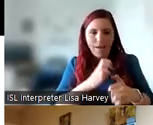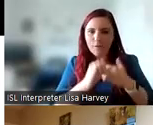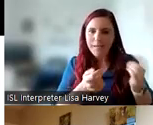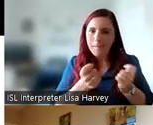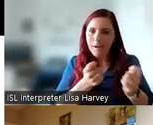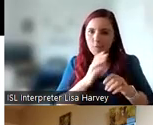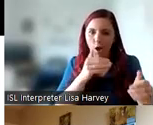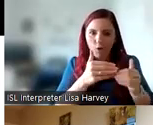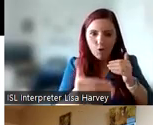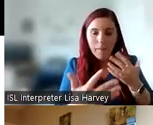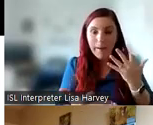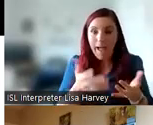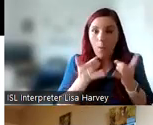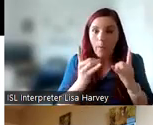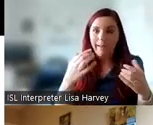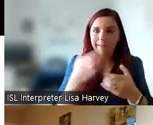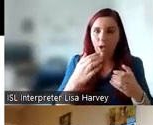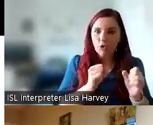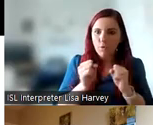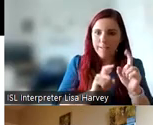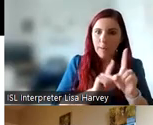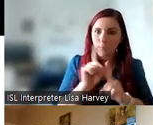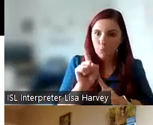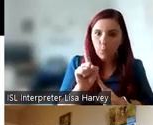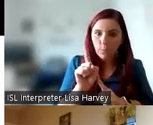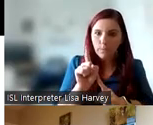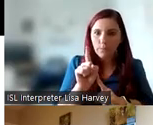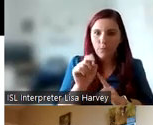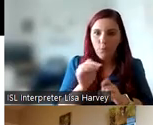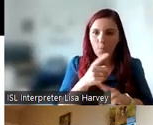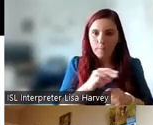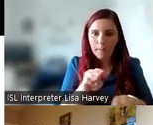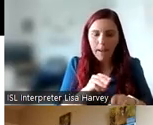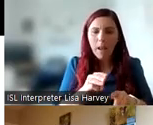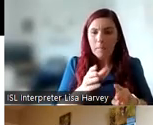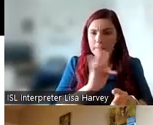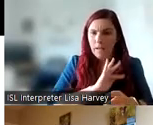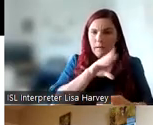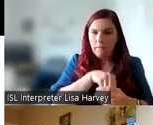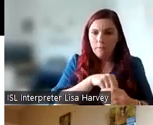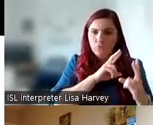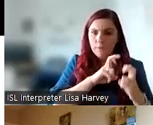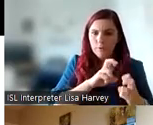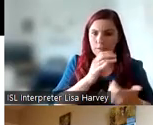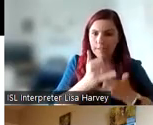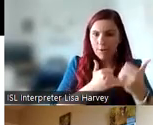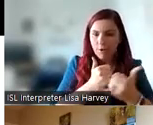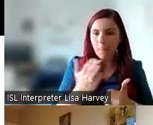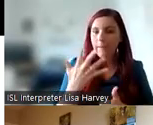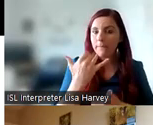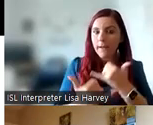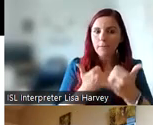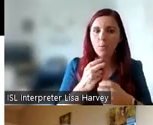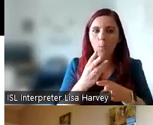could be improved to meet people's needs. So I've been working in research for nearly 10 years now. And for the past five years, I've been working with PPI